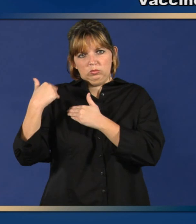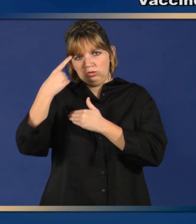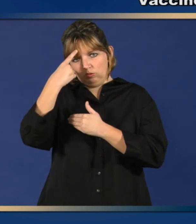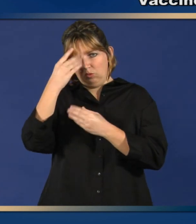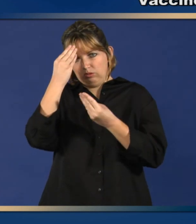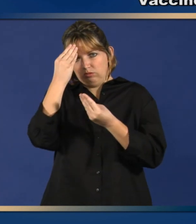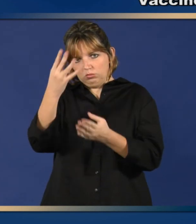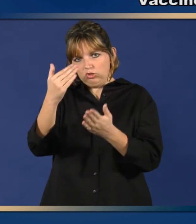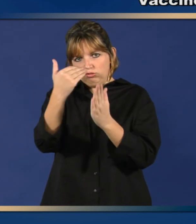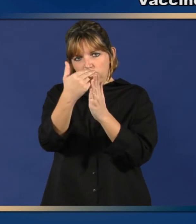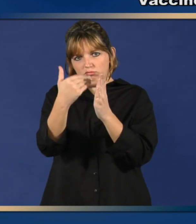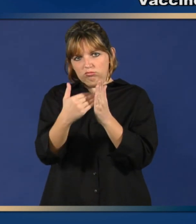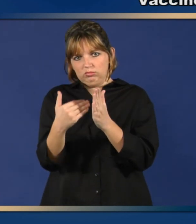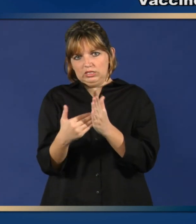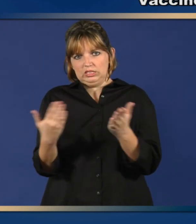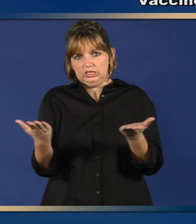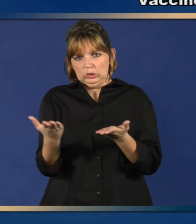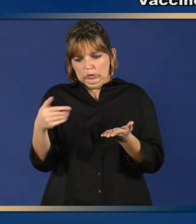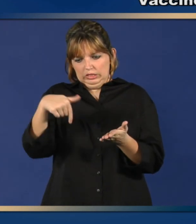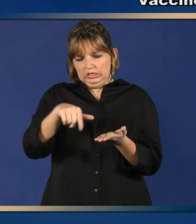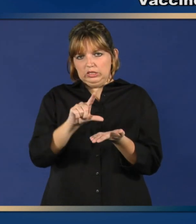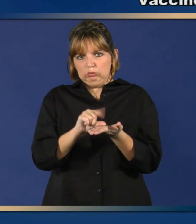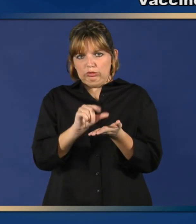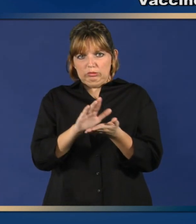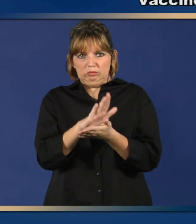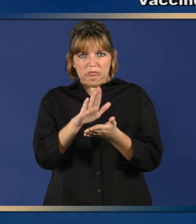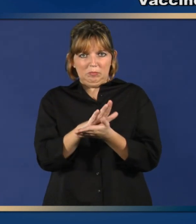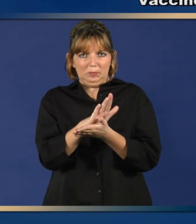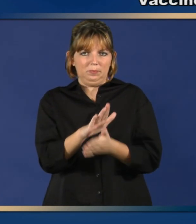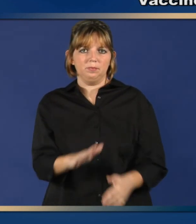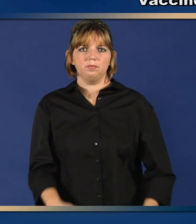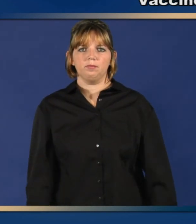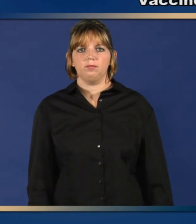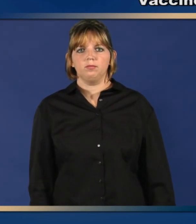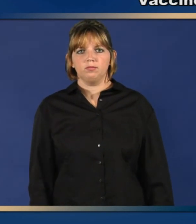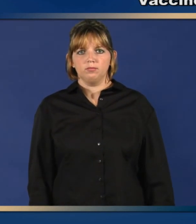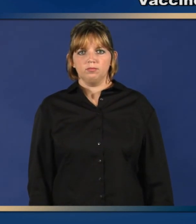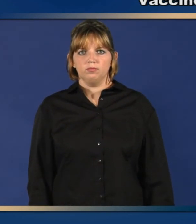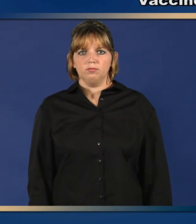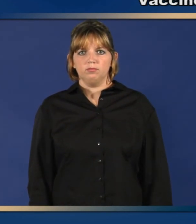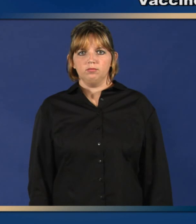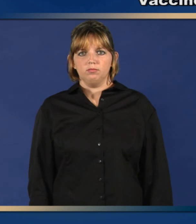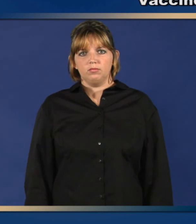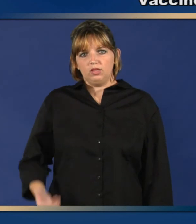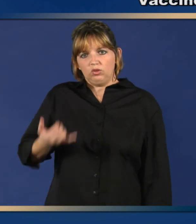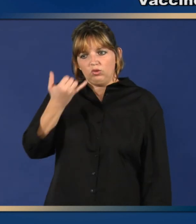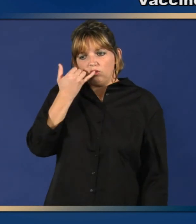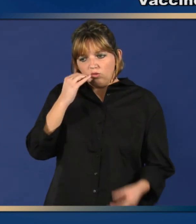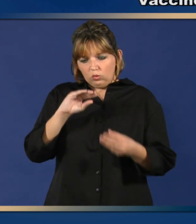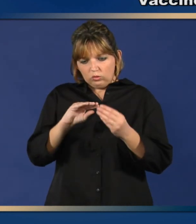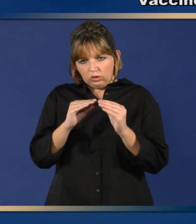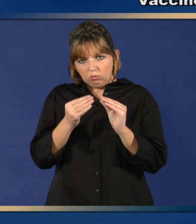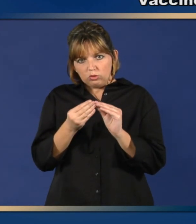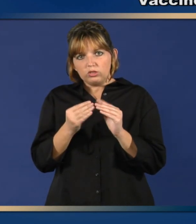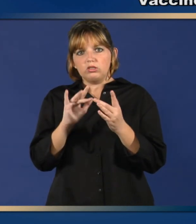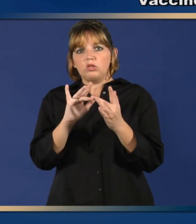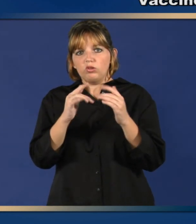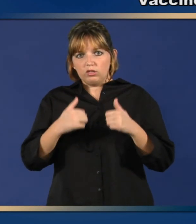Phone numbers and website addresses are as current as possible, but may change at any time.